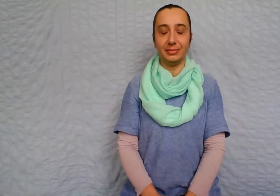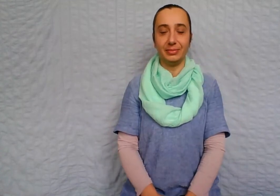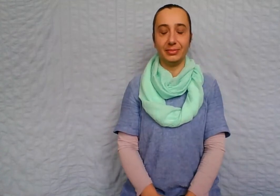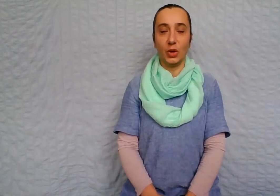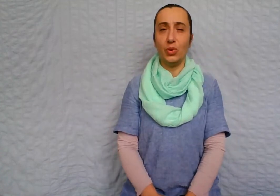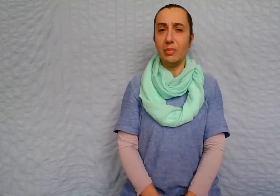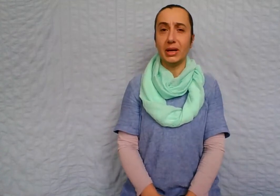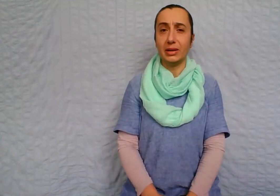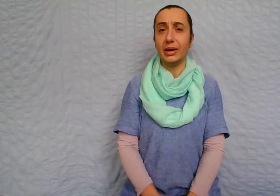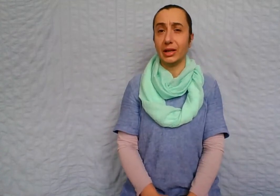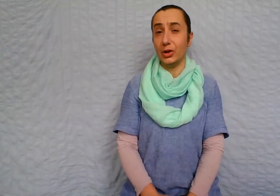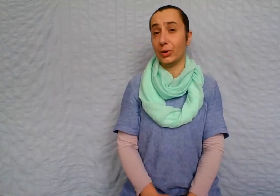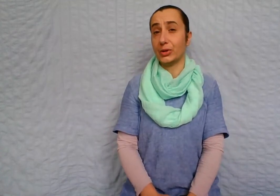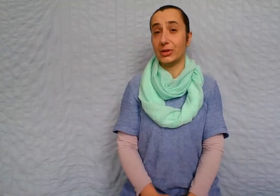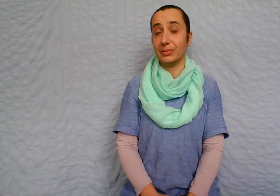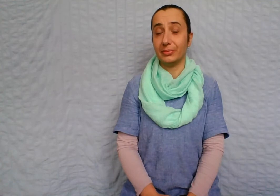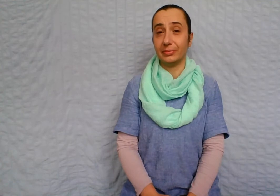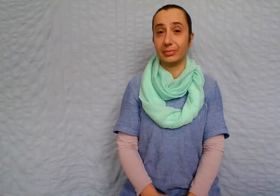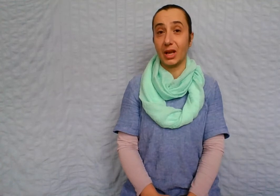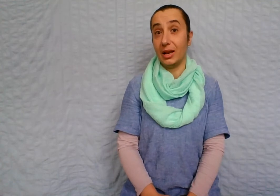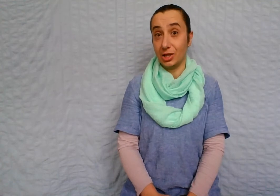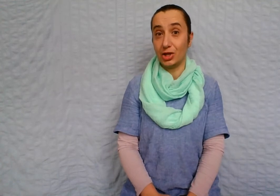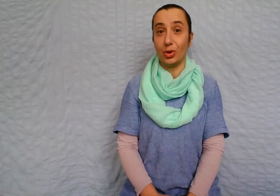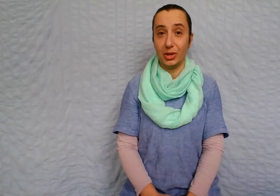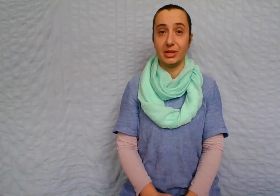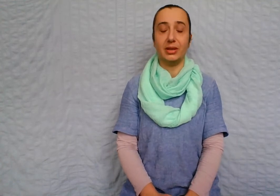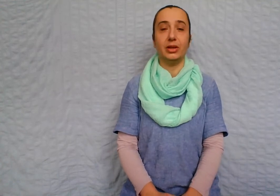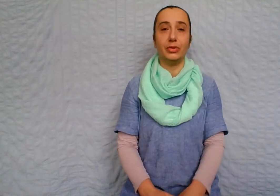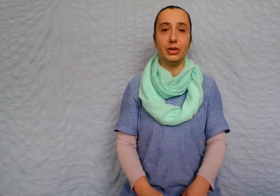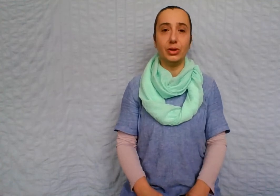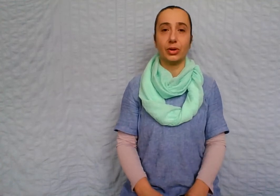We might like dogs. Let's show the sign of the dog.